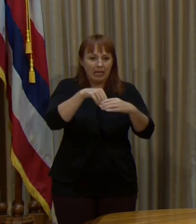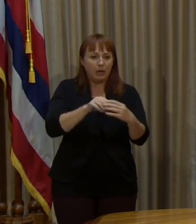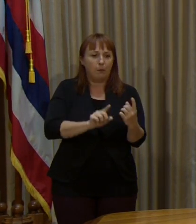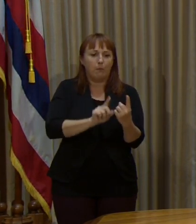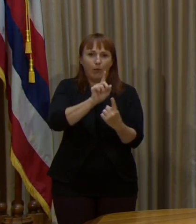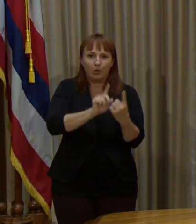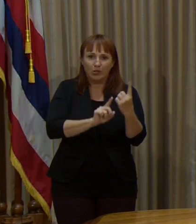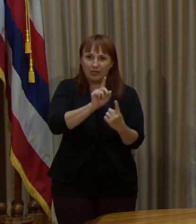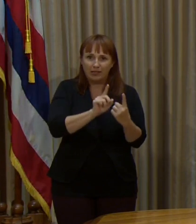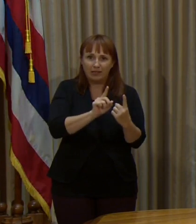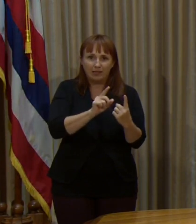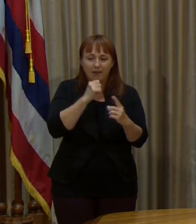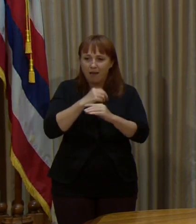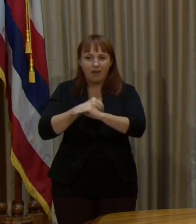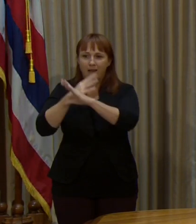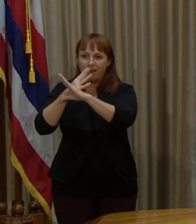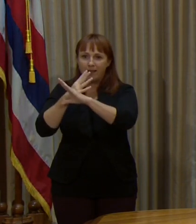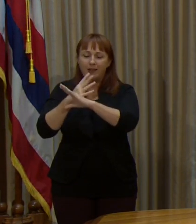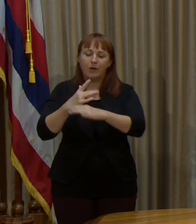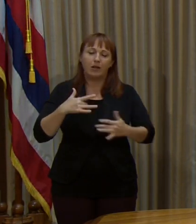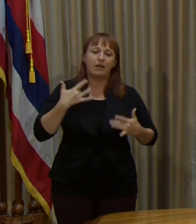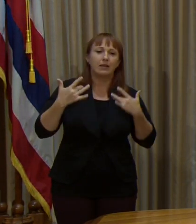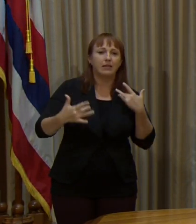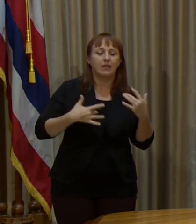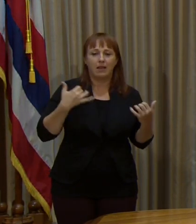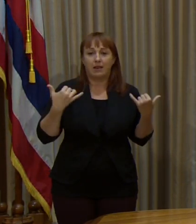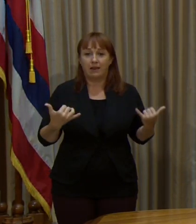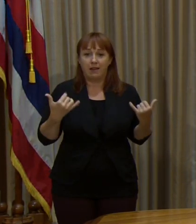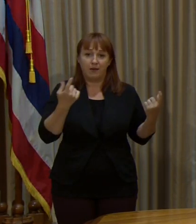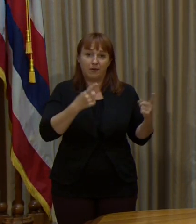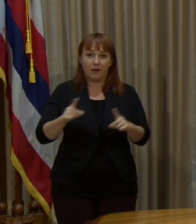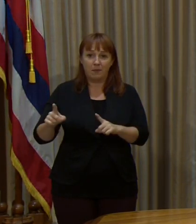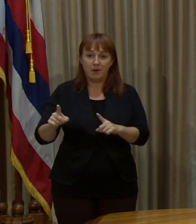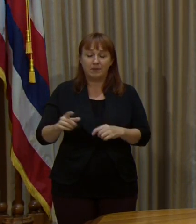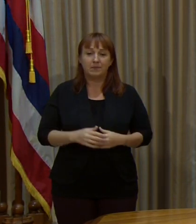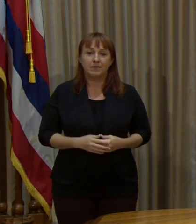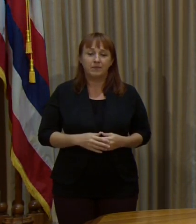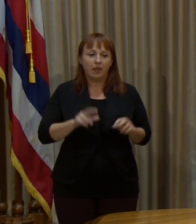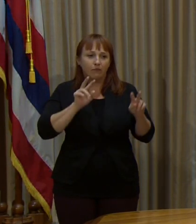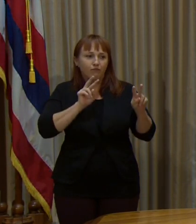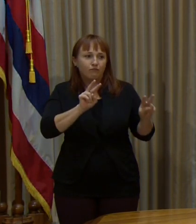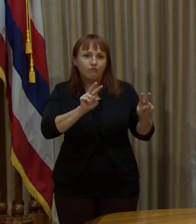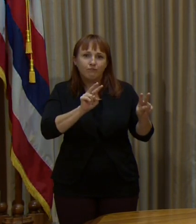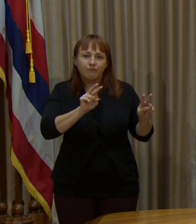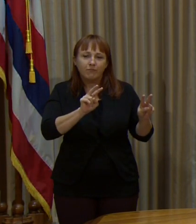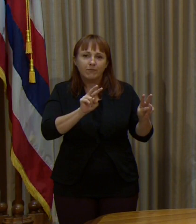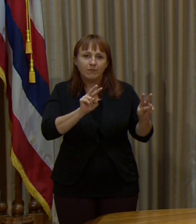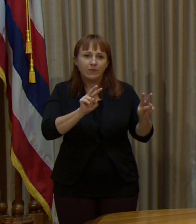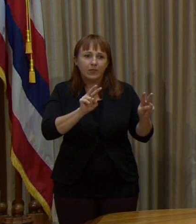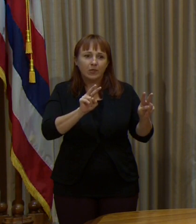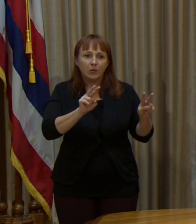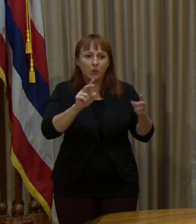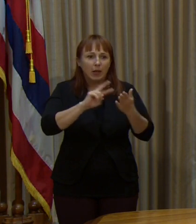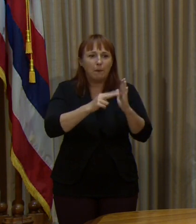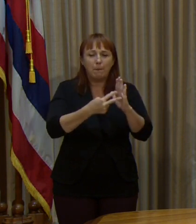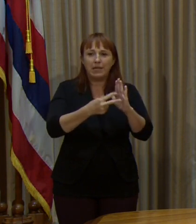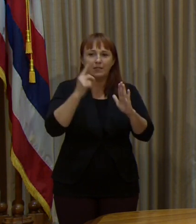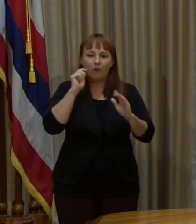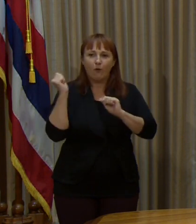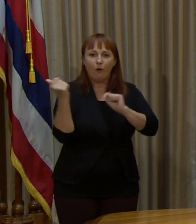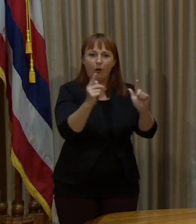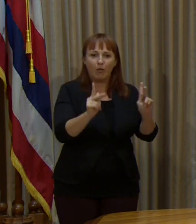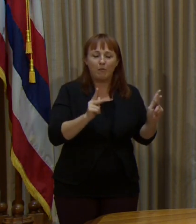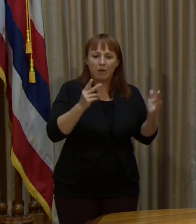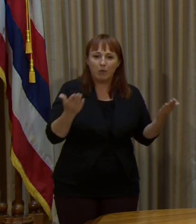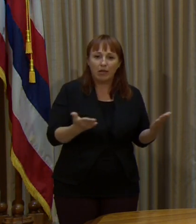So I'm excited for what is going on right now. I am looking forward to what this will mean to all of our people,